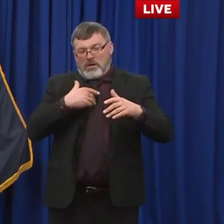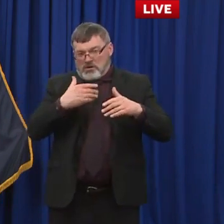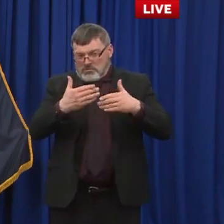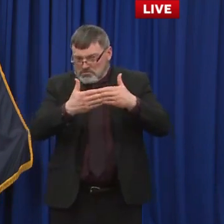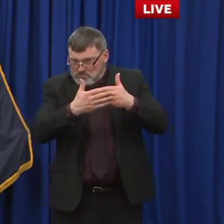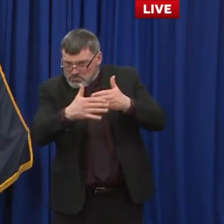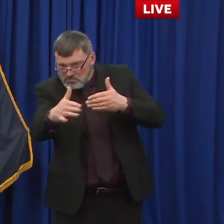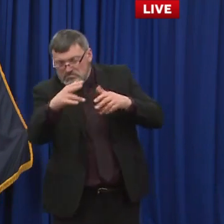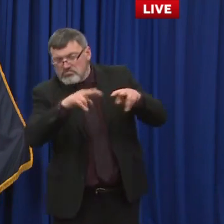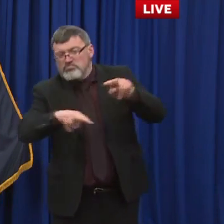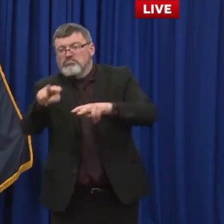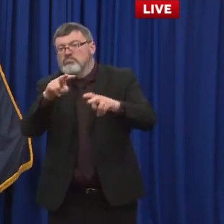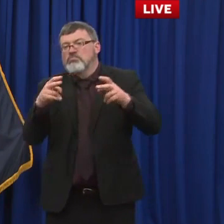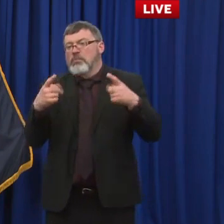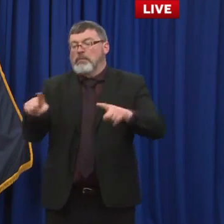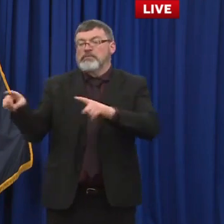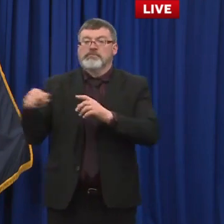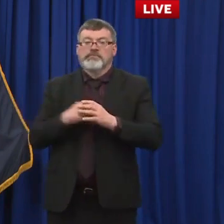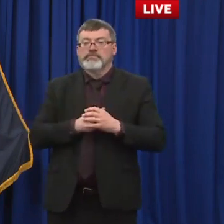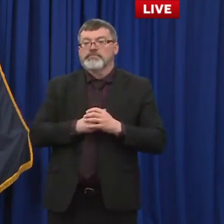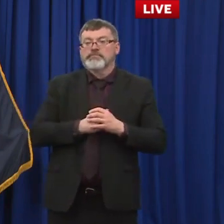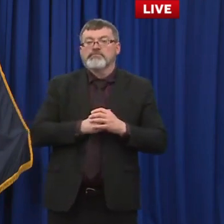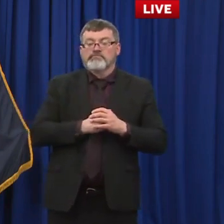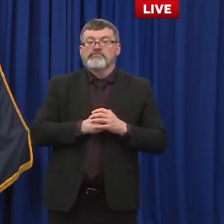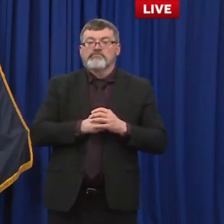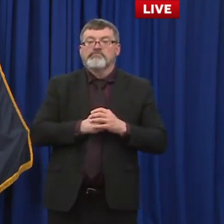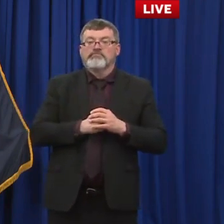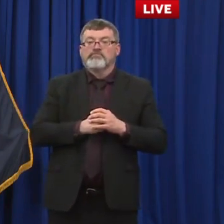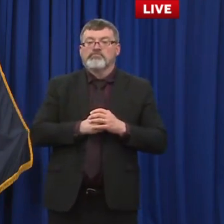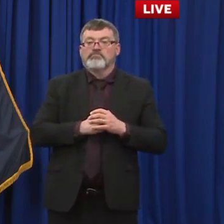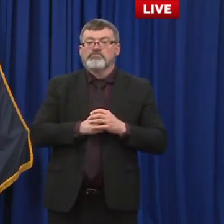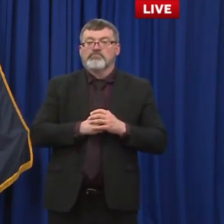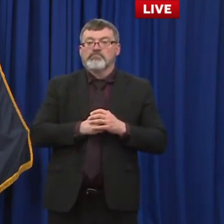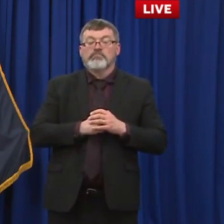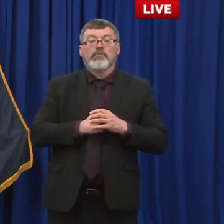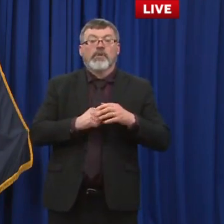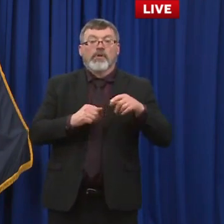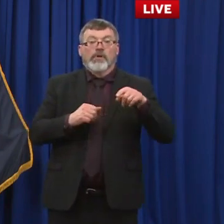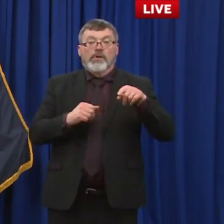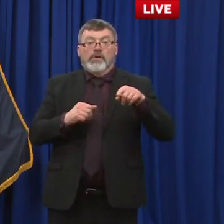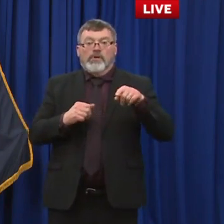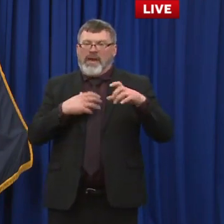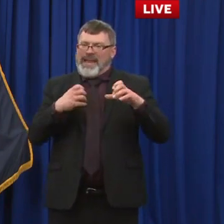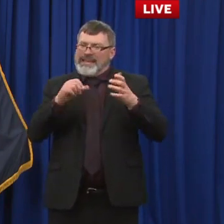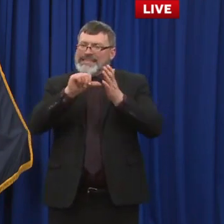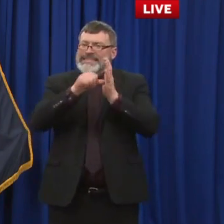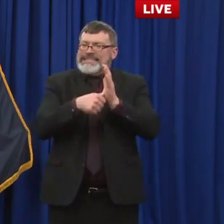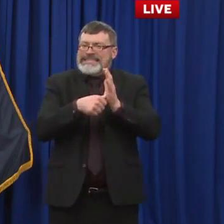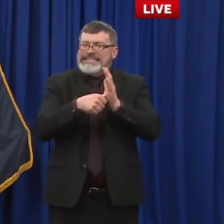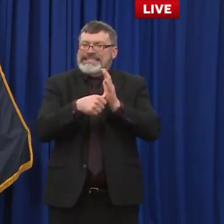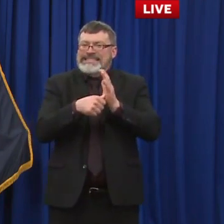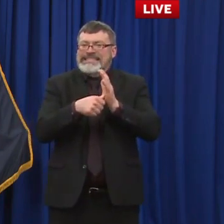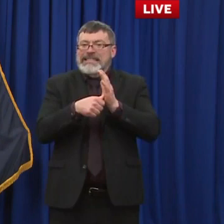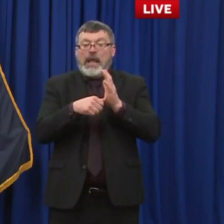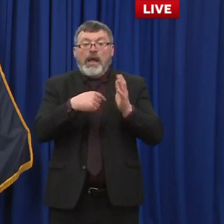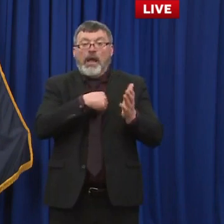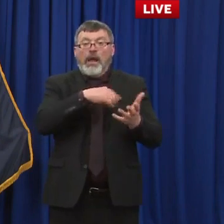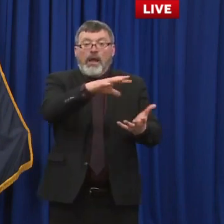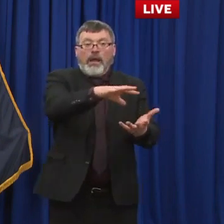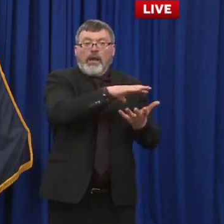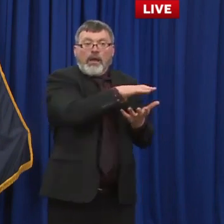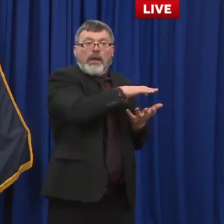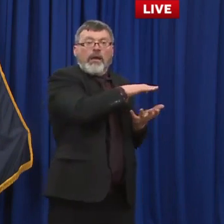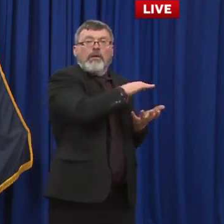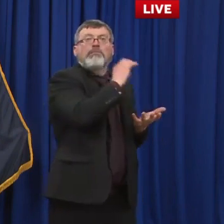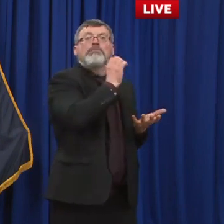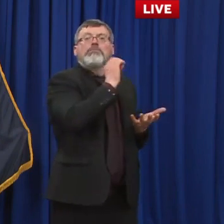vaccination efforts and we don't want vaccine to go and use so when they aren't using the full vaccine each week we'll go ahead and make sure that vaccine